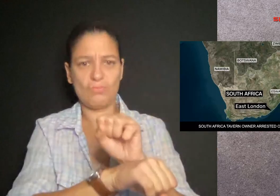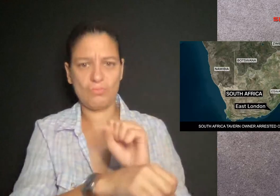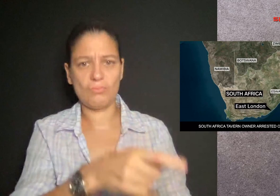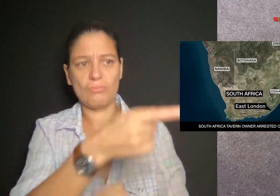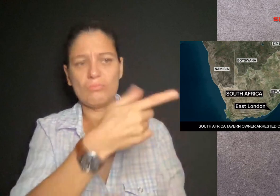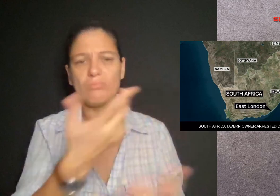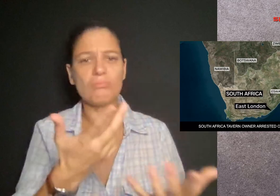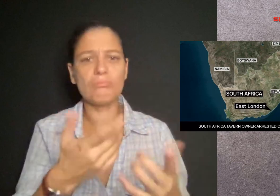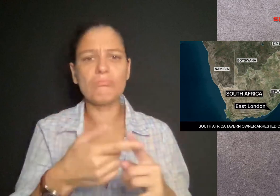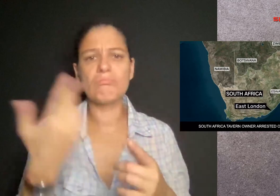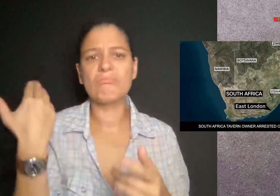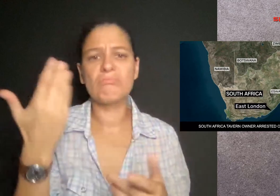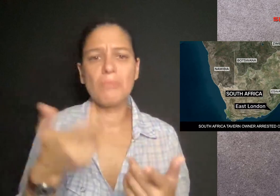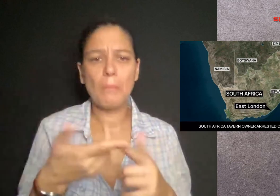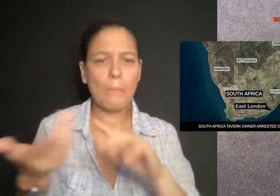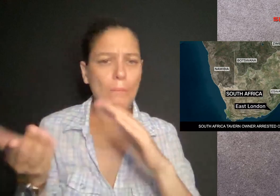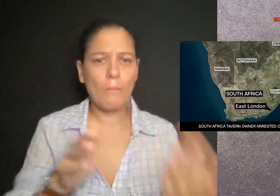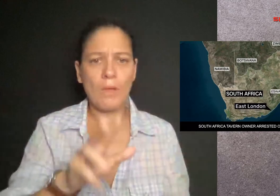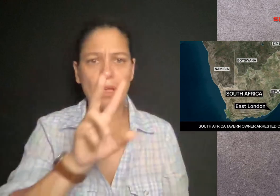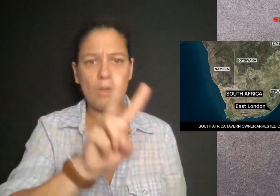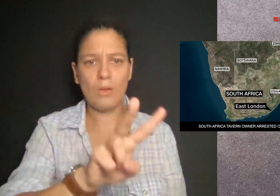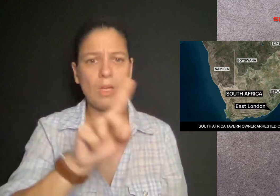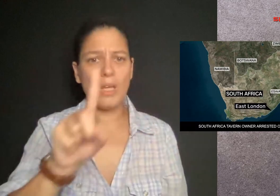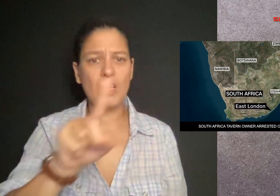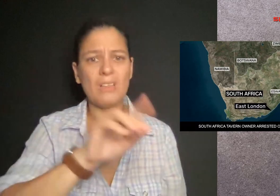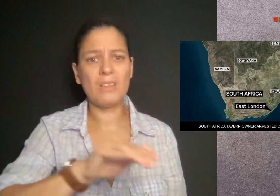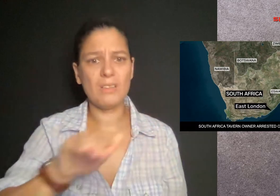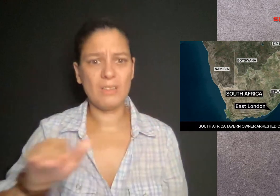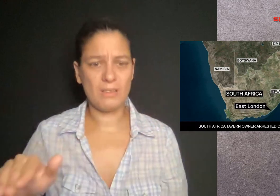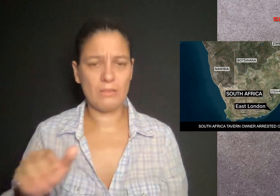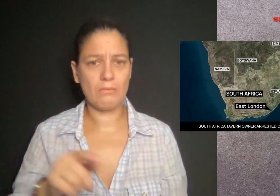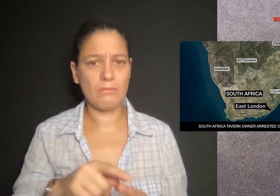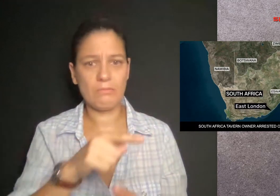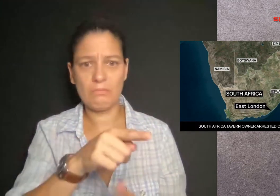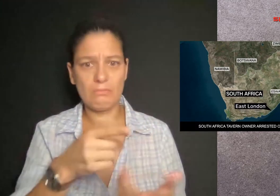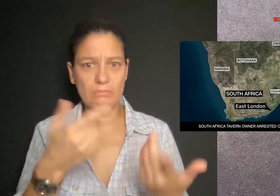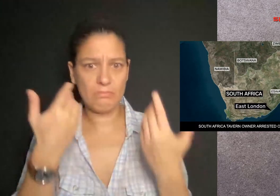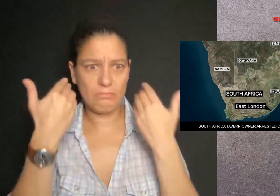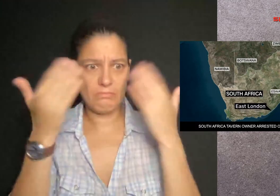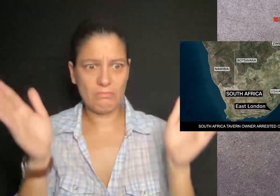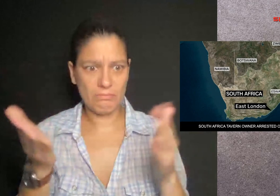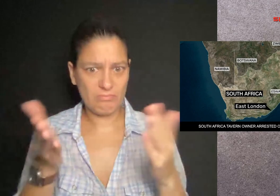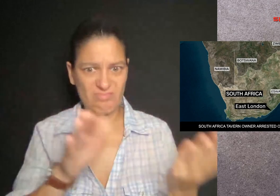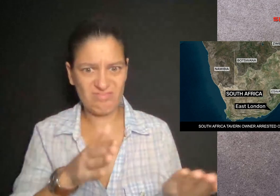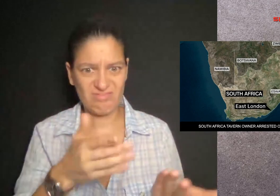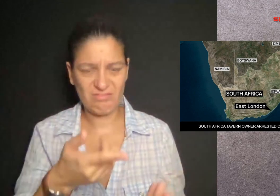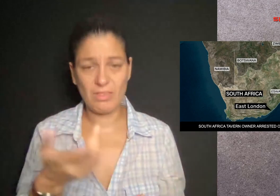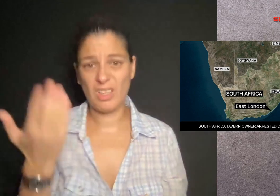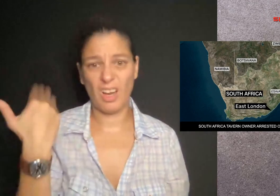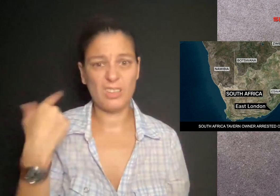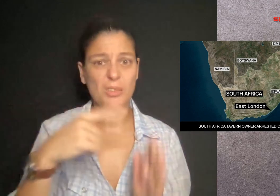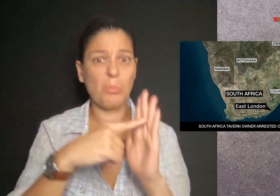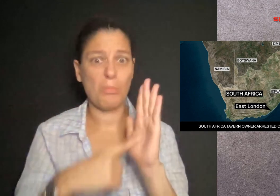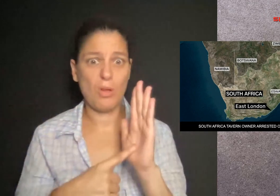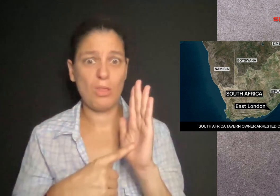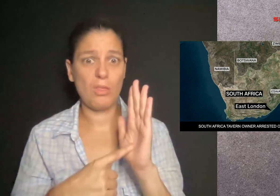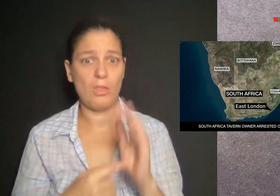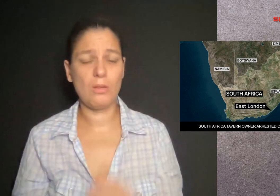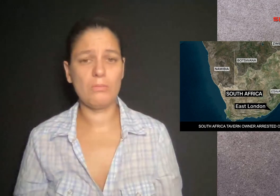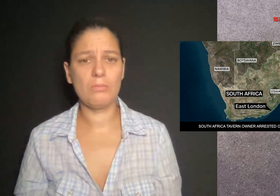The owner of a tavern in South Africa and two employees have been arrested over the deaths of 21 children